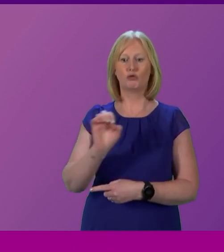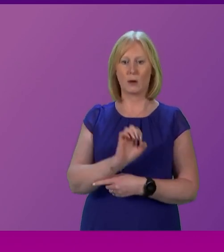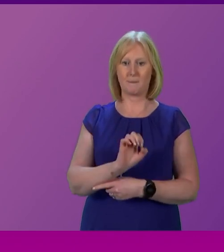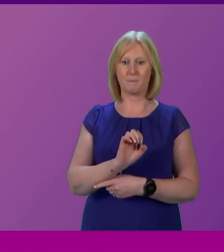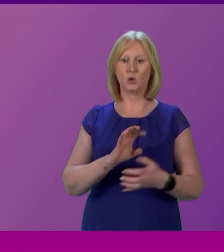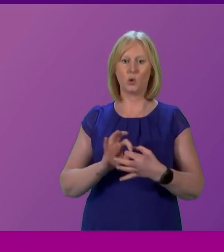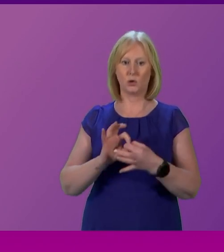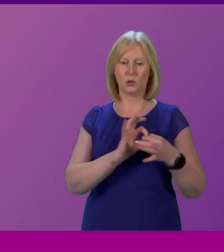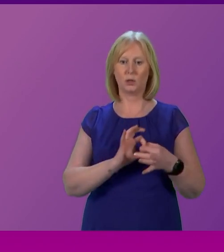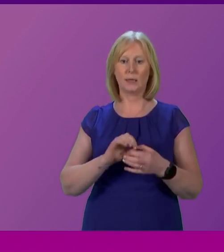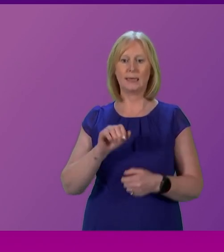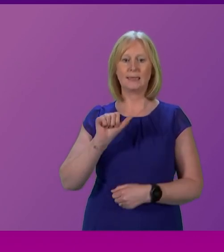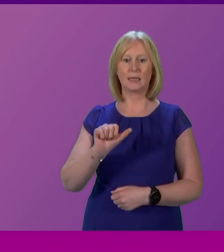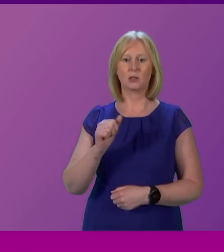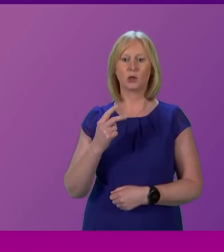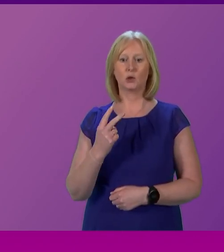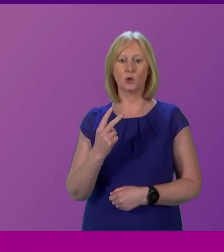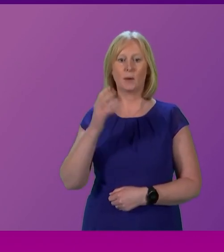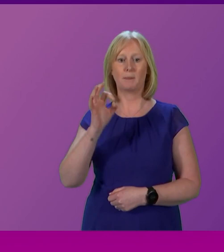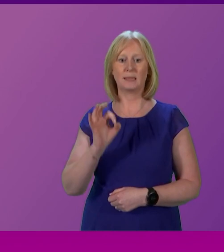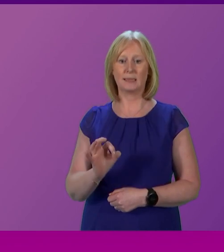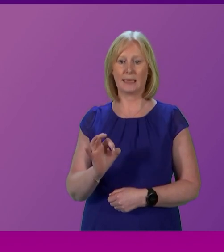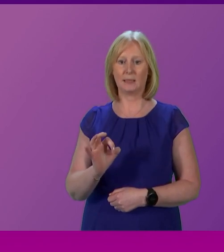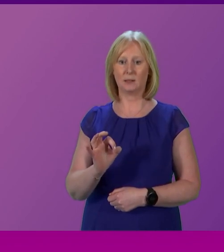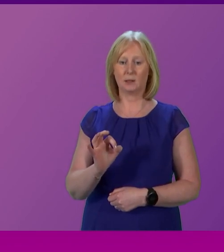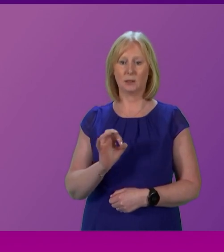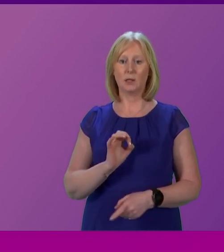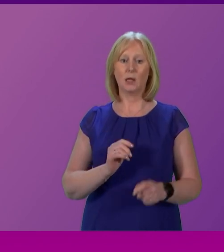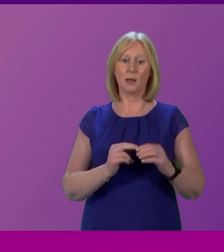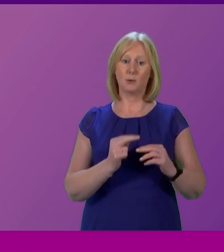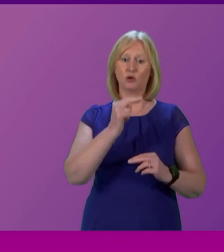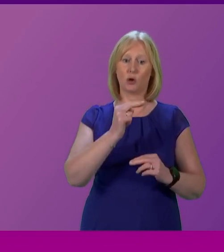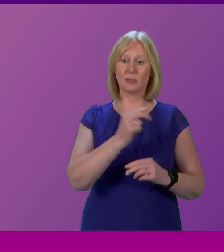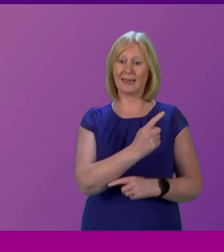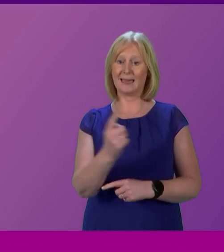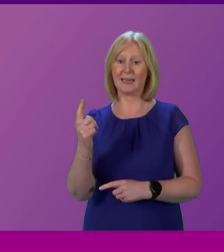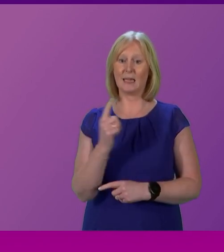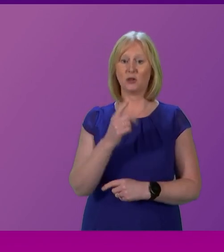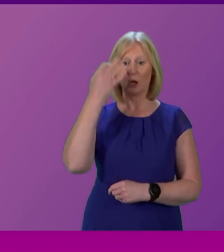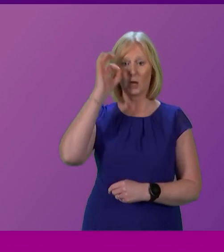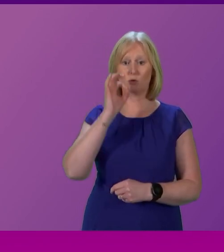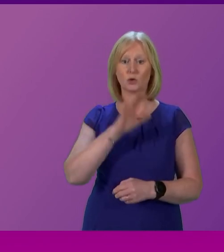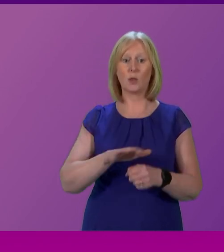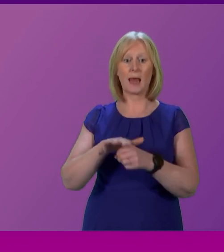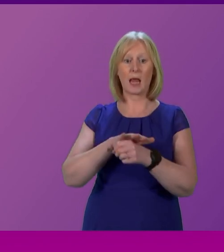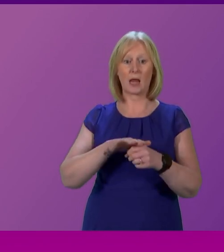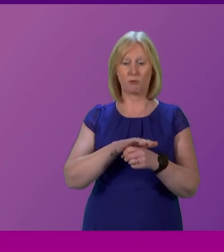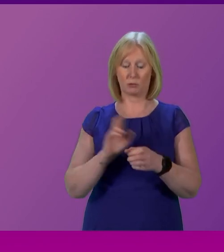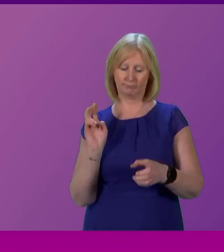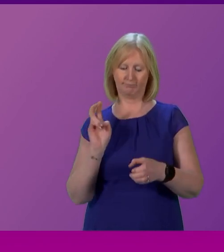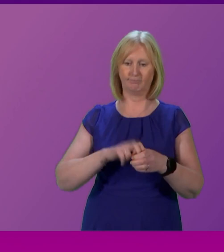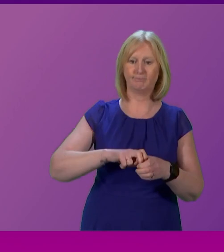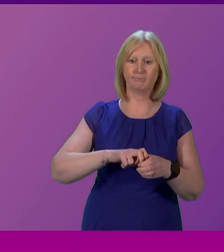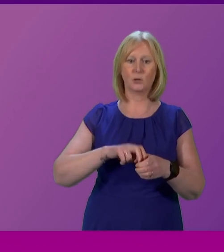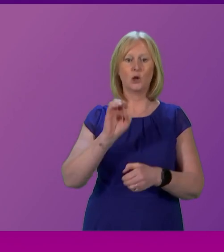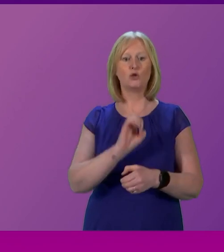% of people in Scotland, a majority in every single council area, voted to remain part of the European Union. No part of